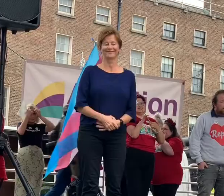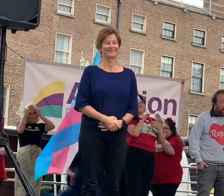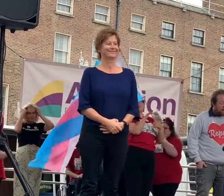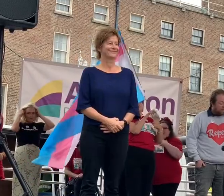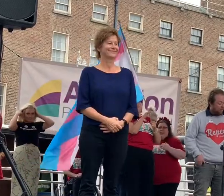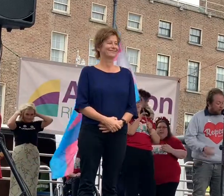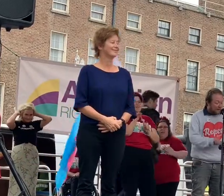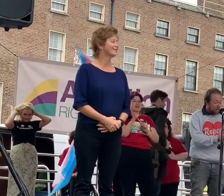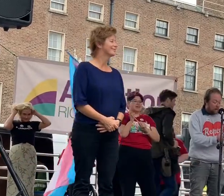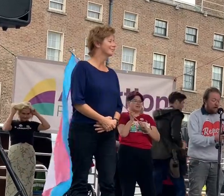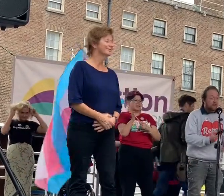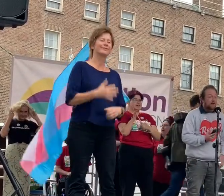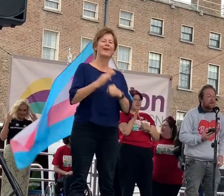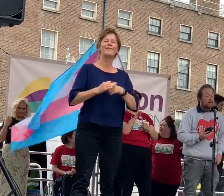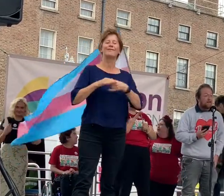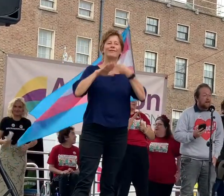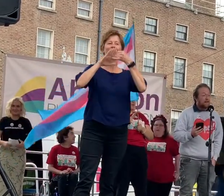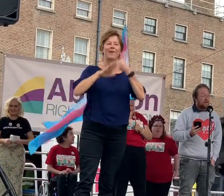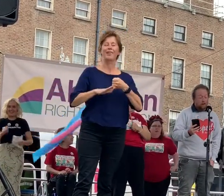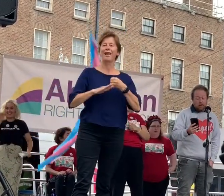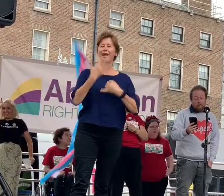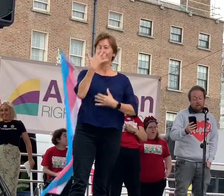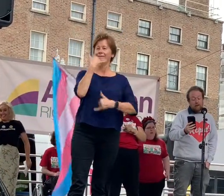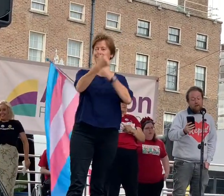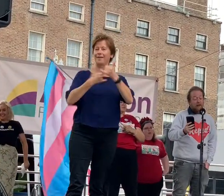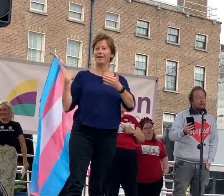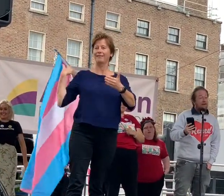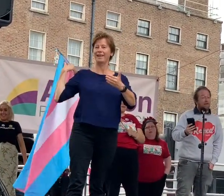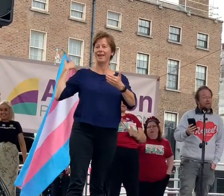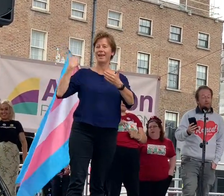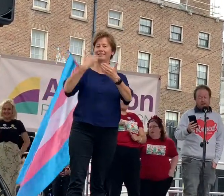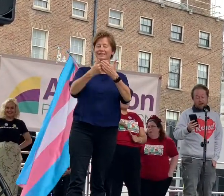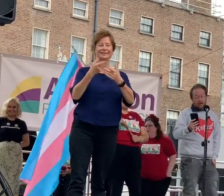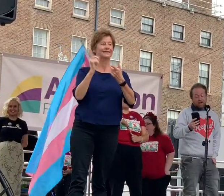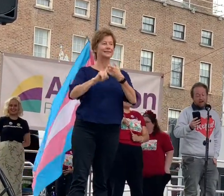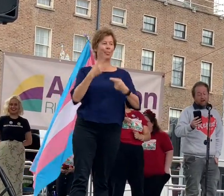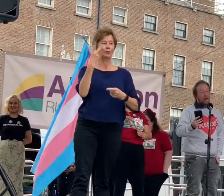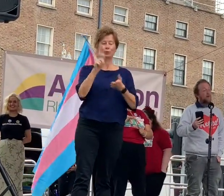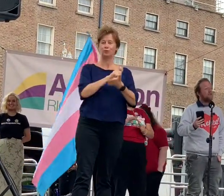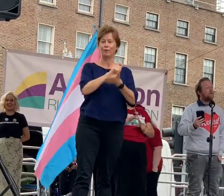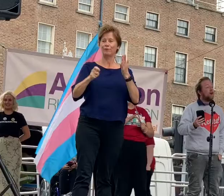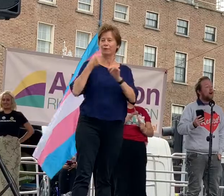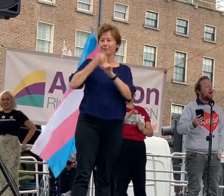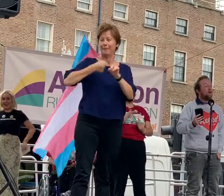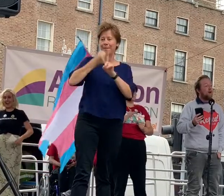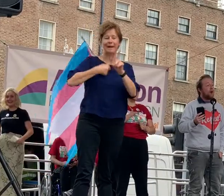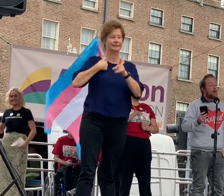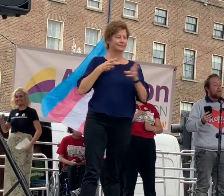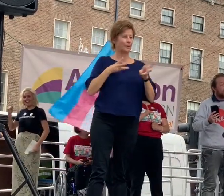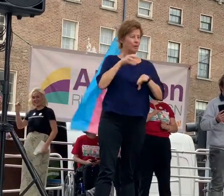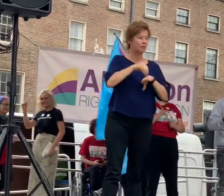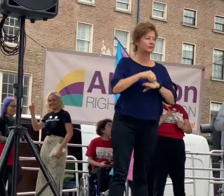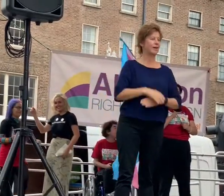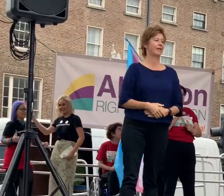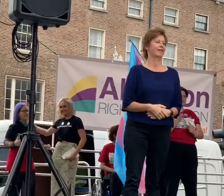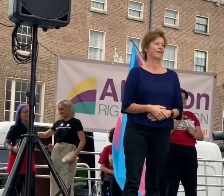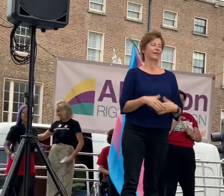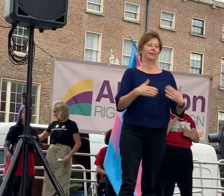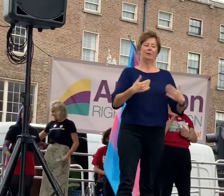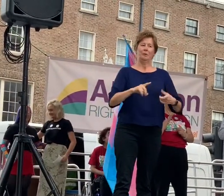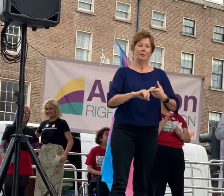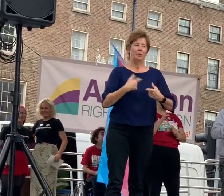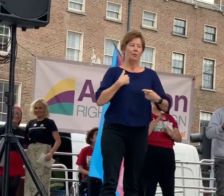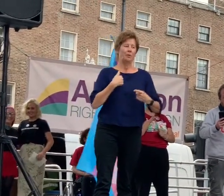For the past five years and the two referendum campaigns I've worked on, I was told to hide who I was for the greater good.